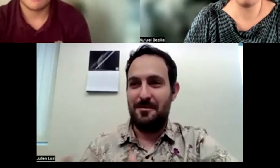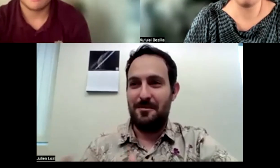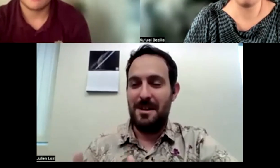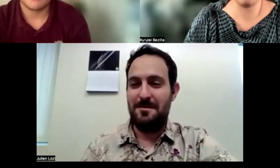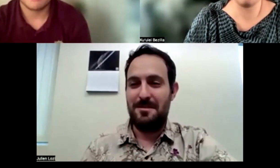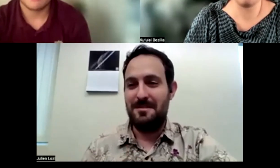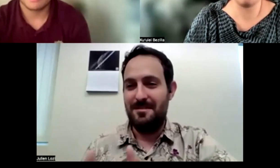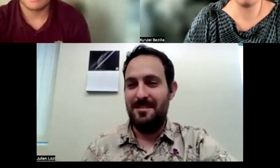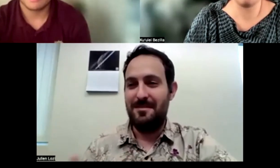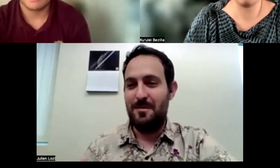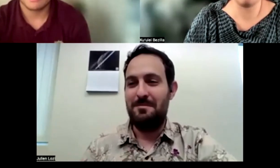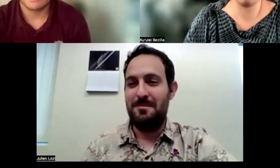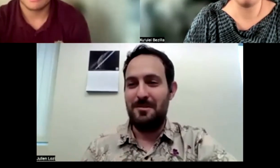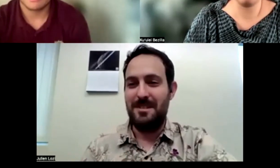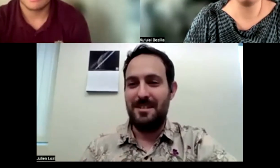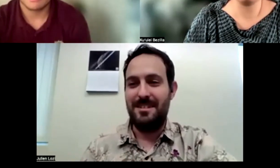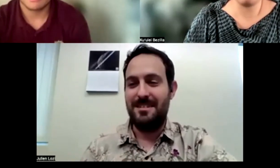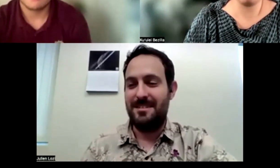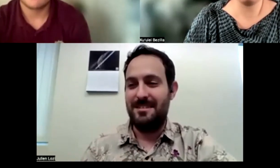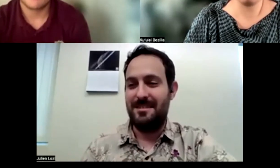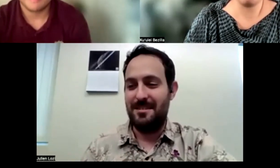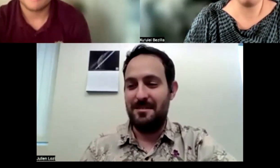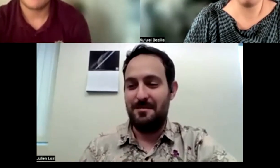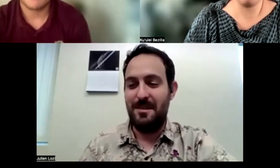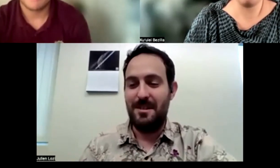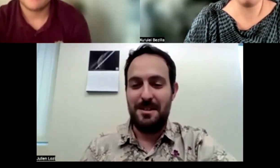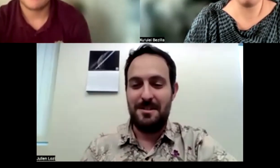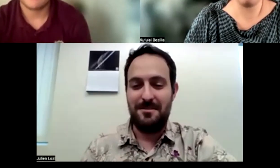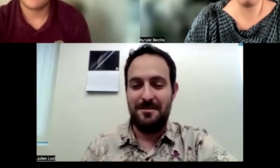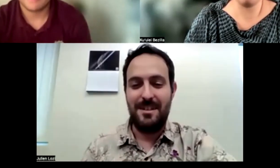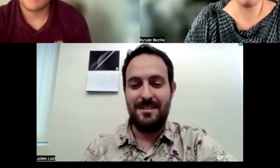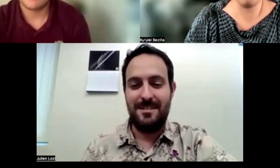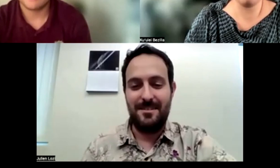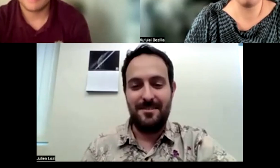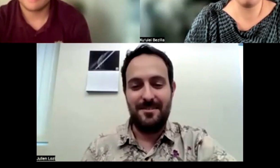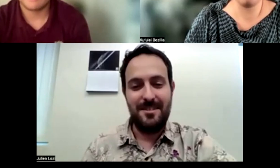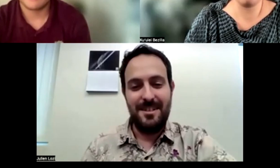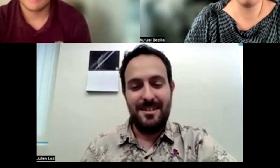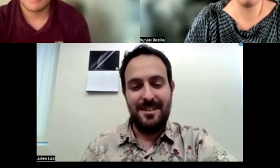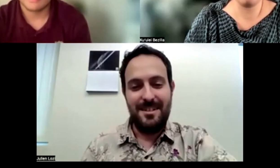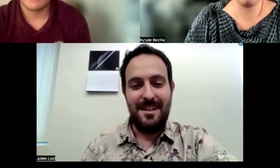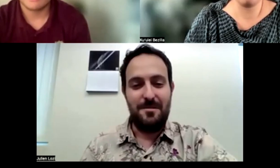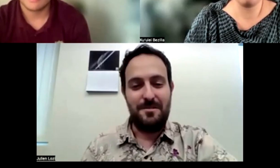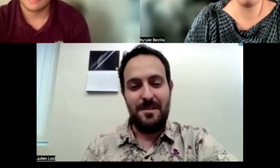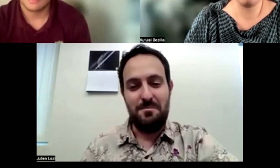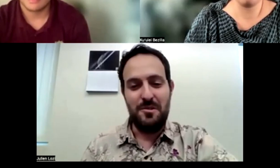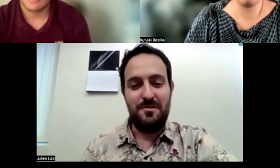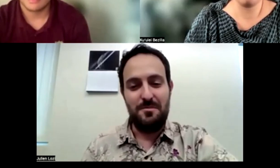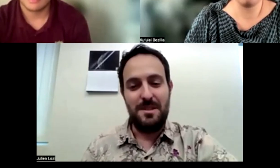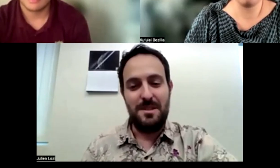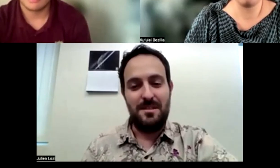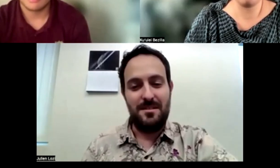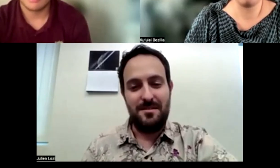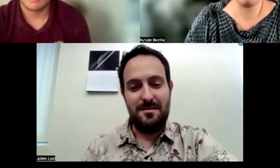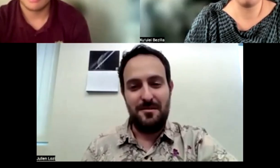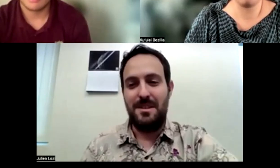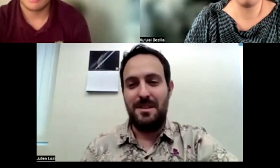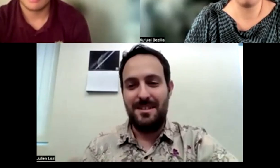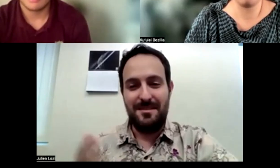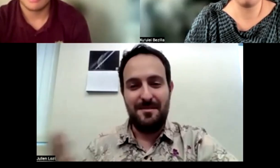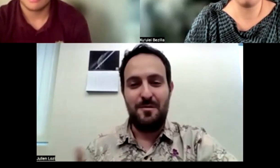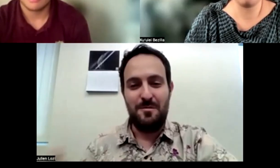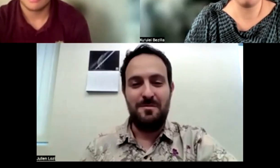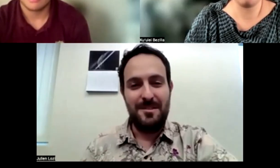actually describes what I'm doing is is uh it's very special and uh yeah I was very moved to be uh